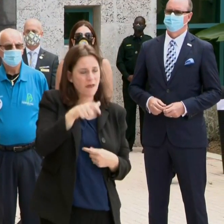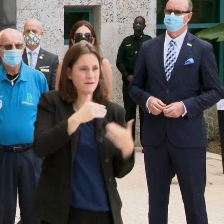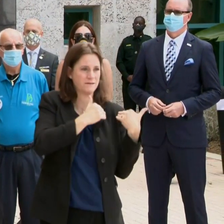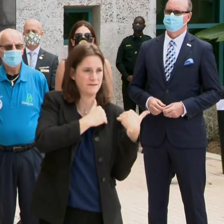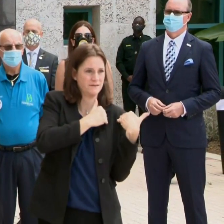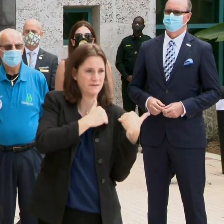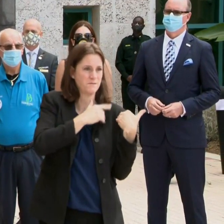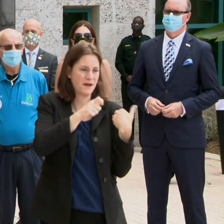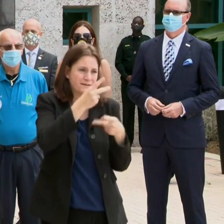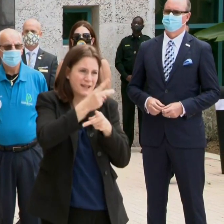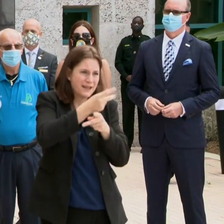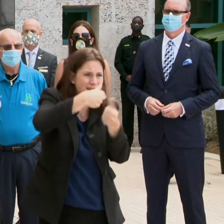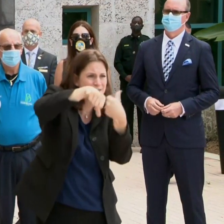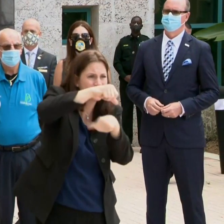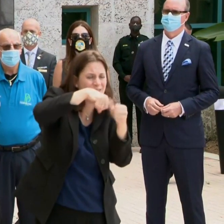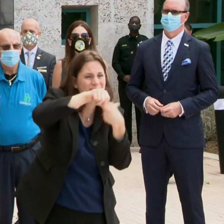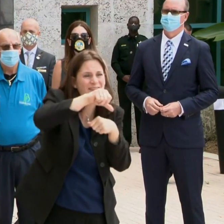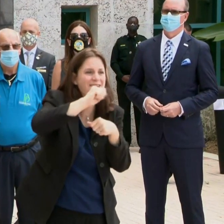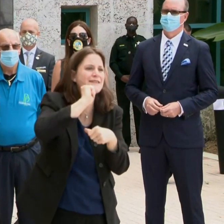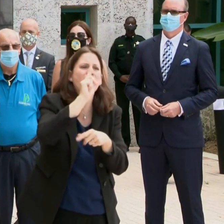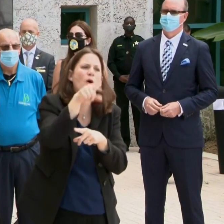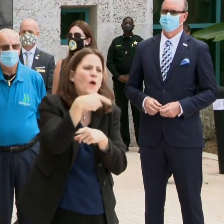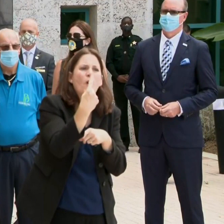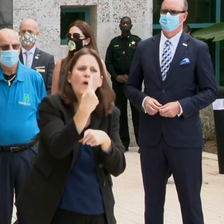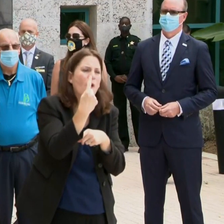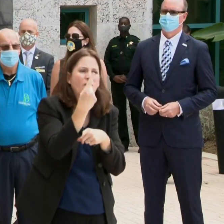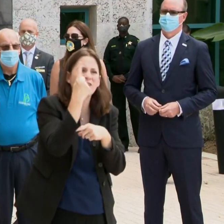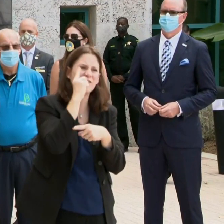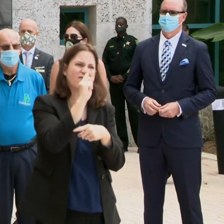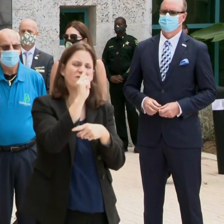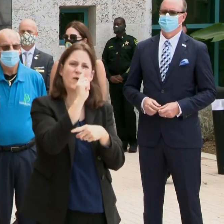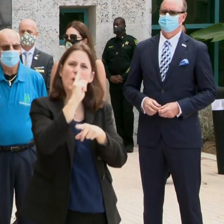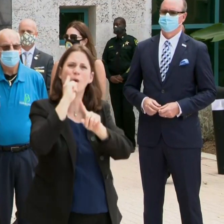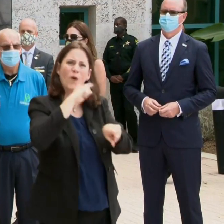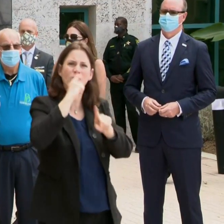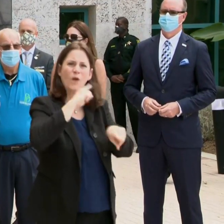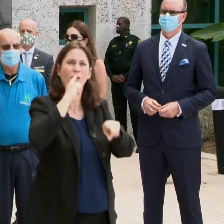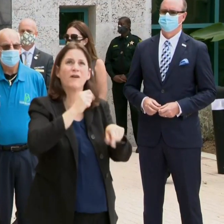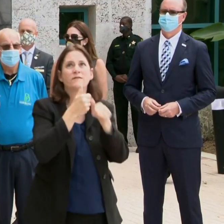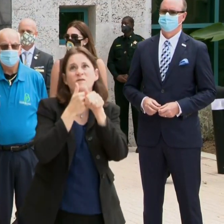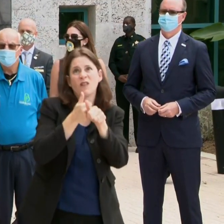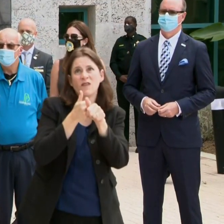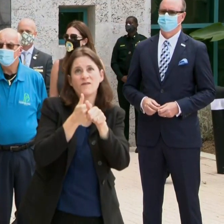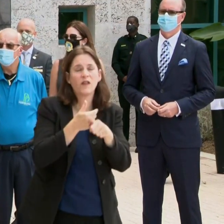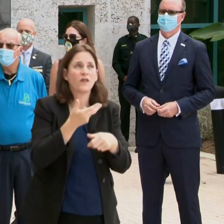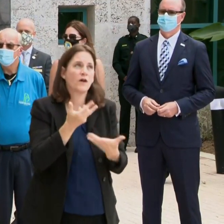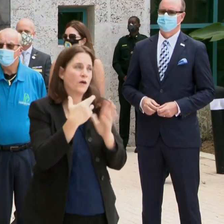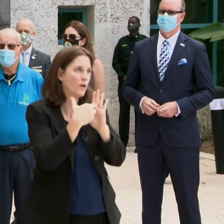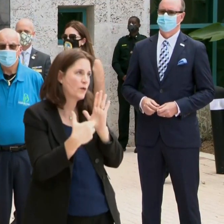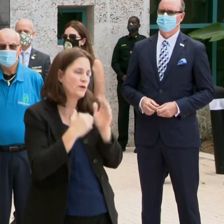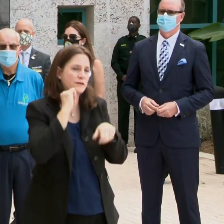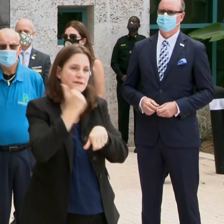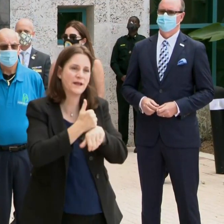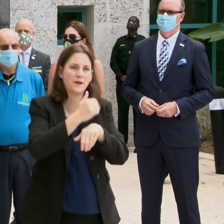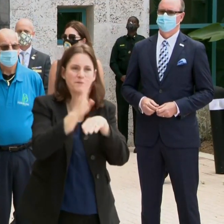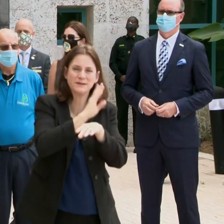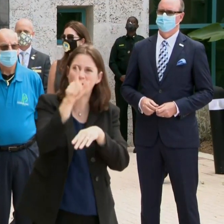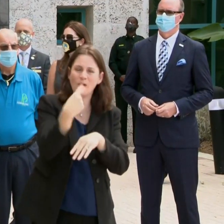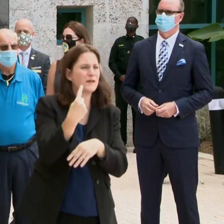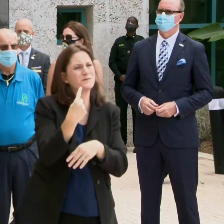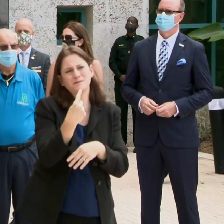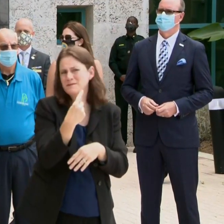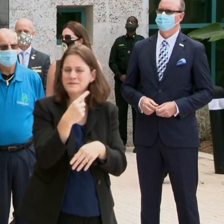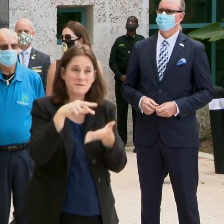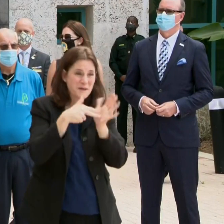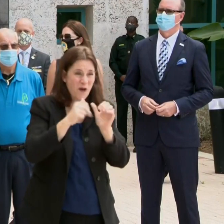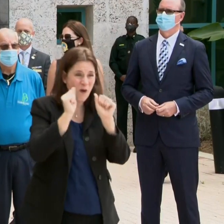responsible for each other. This isn't just a matter of implementation of administrative orders and putting forth new restrictions on businesses. This is about